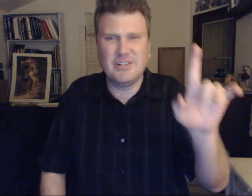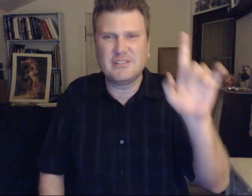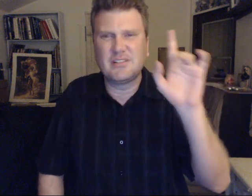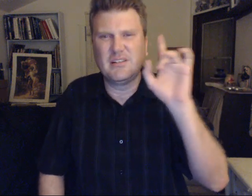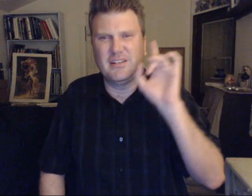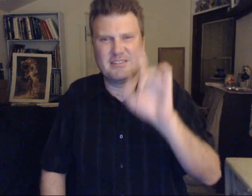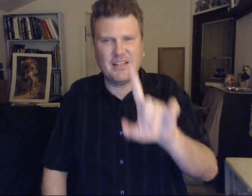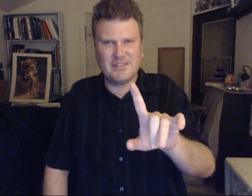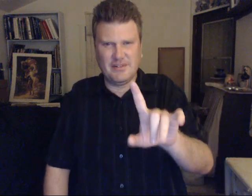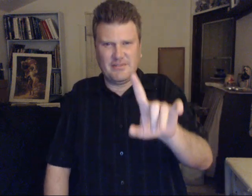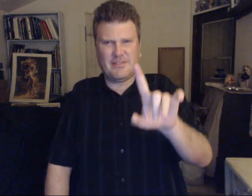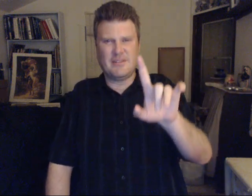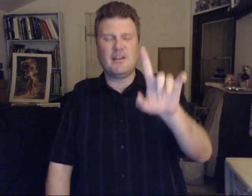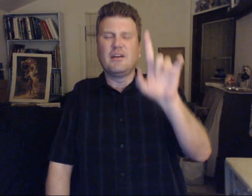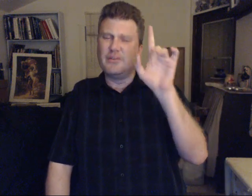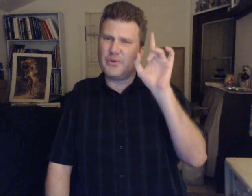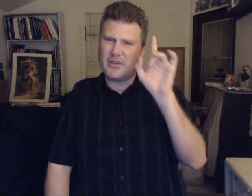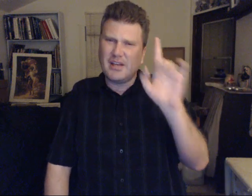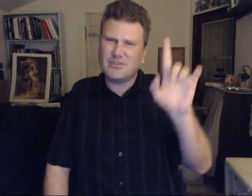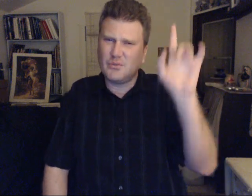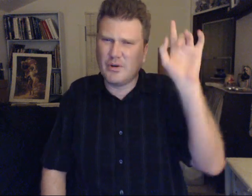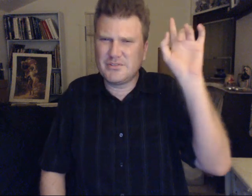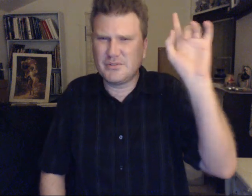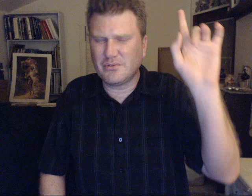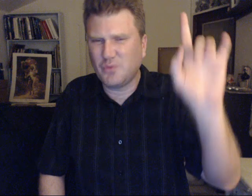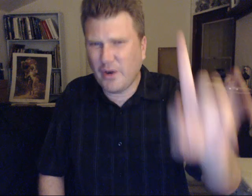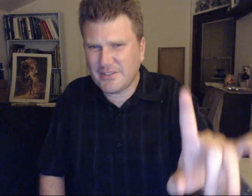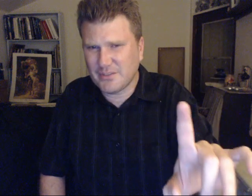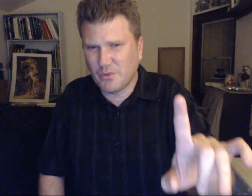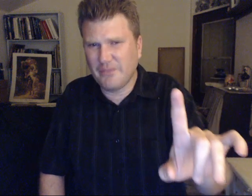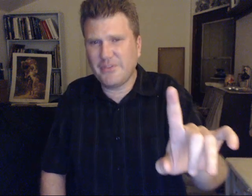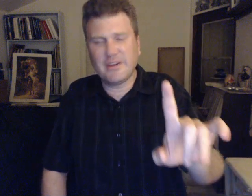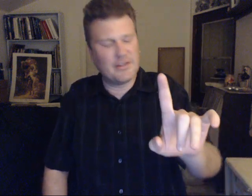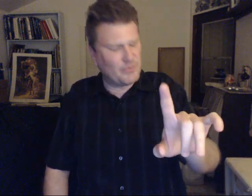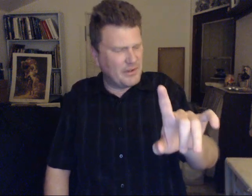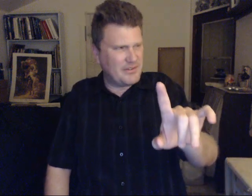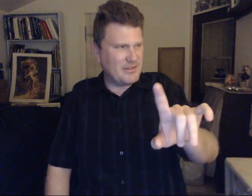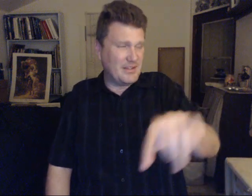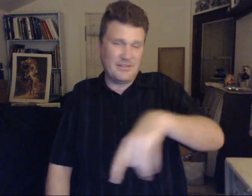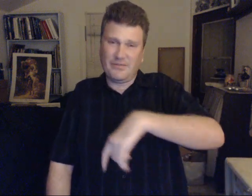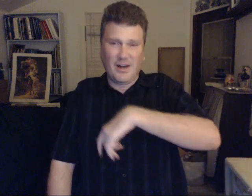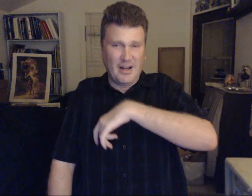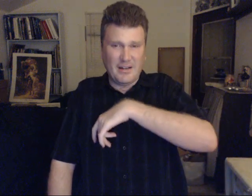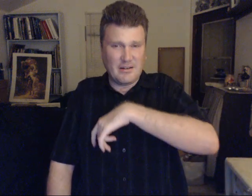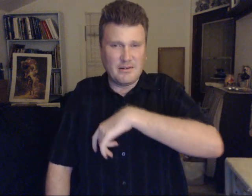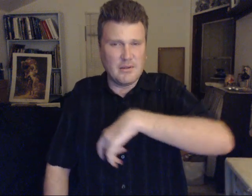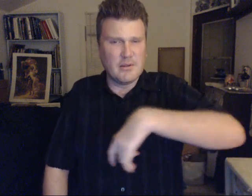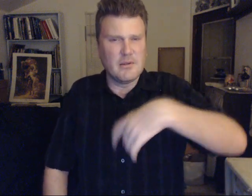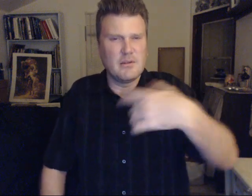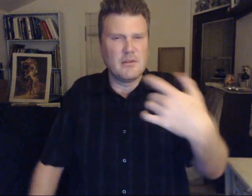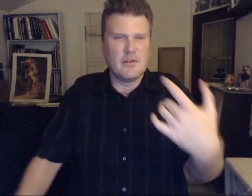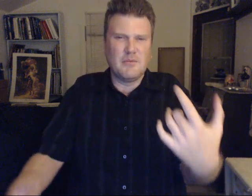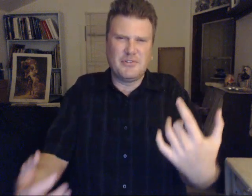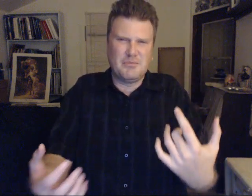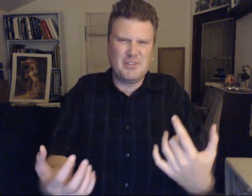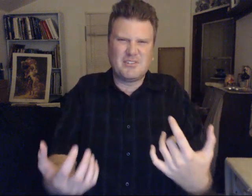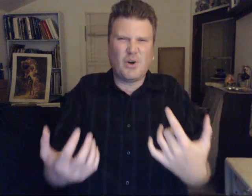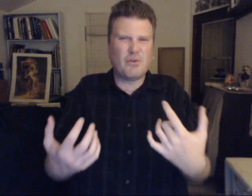Malevolent intentions. It is okay to question one thing. It is fine. But to be totally